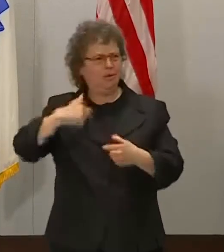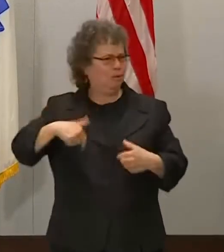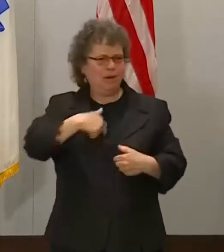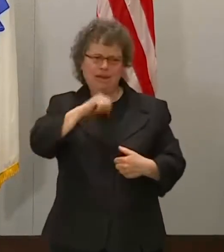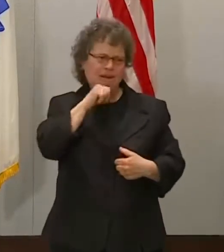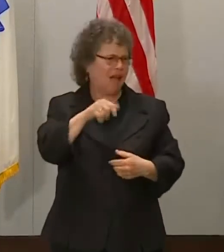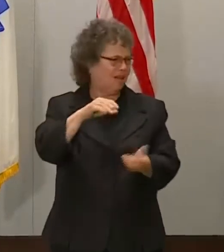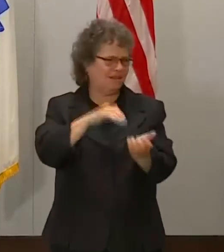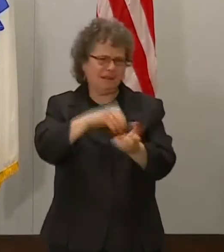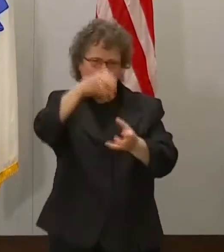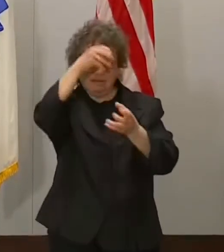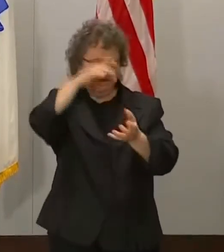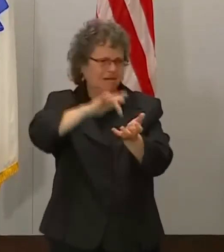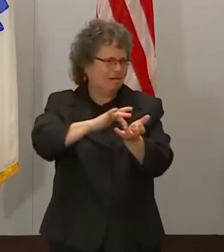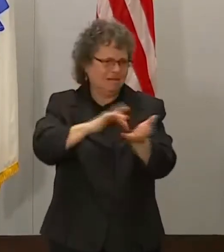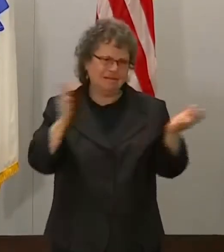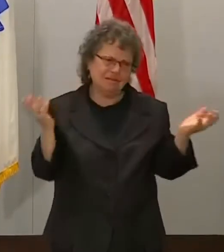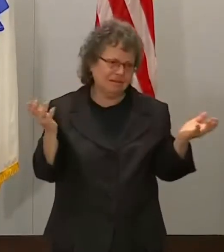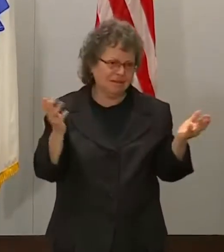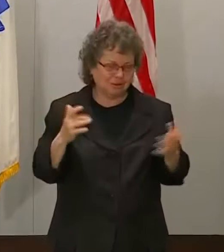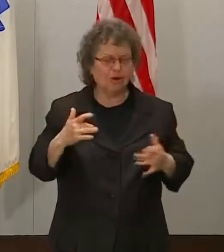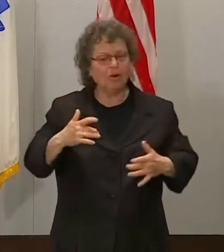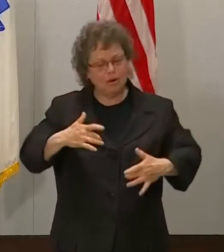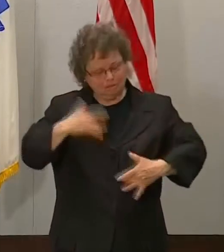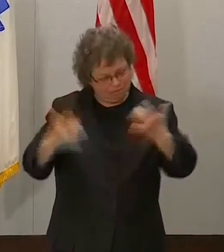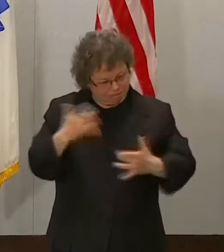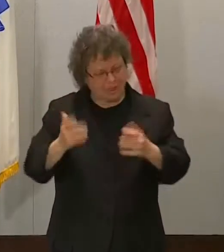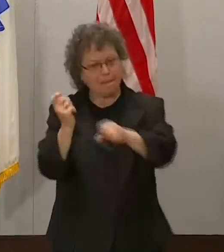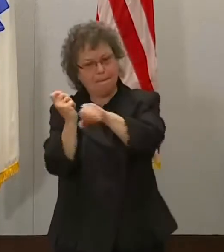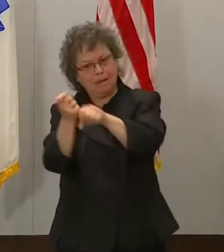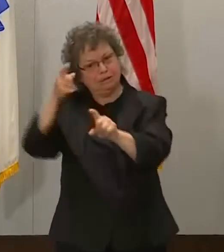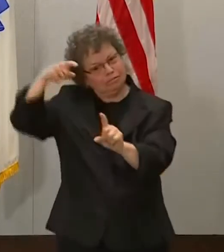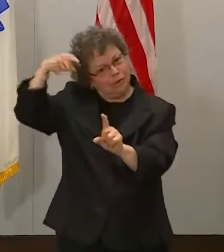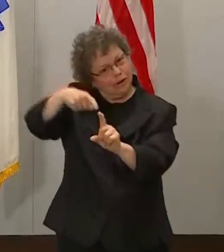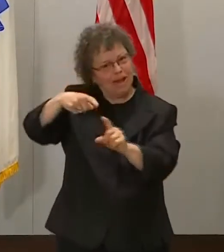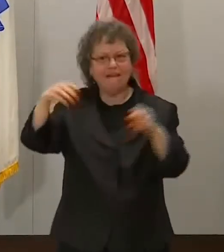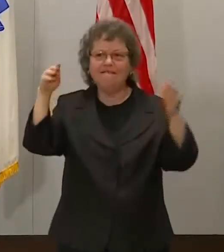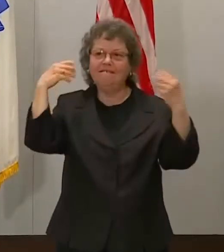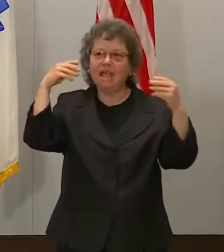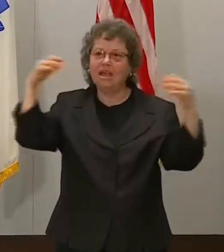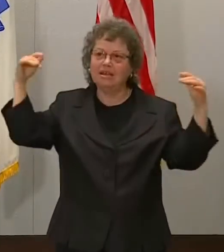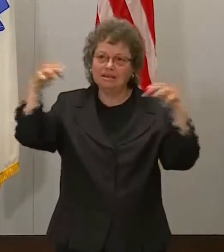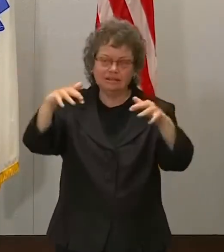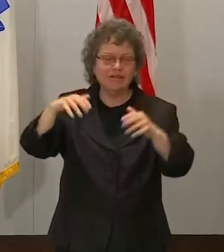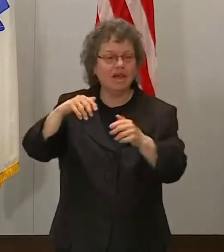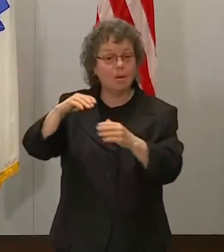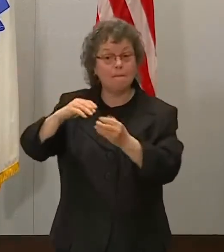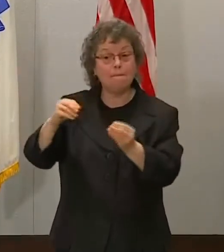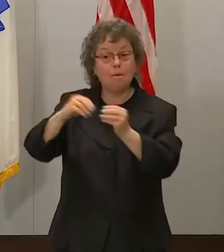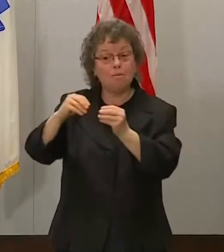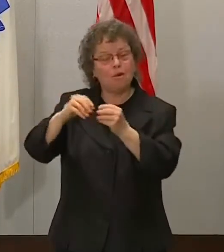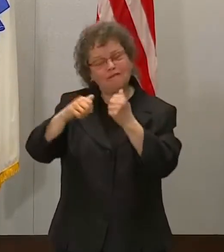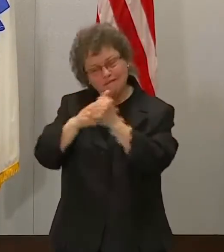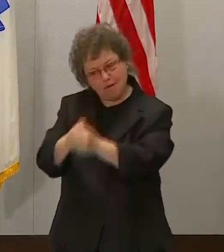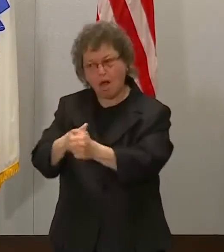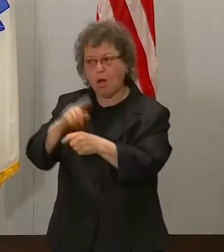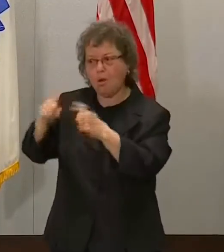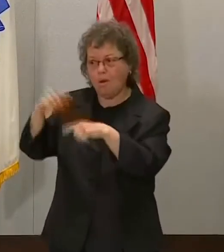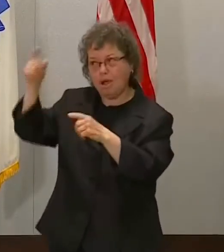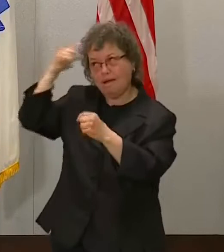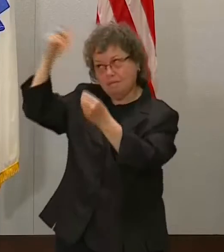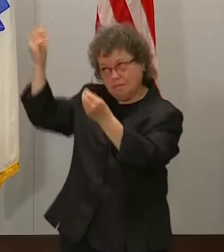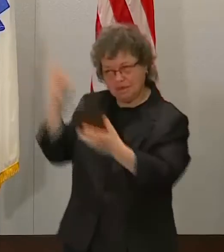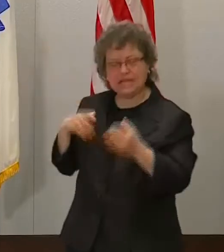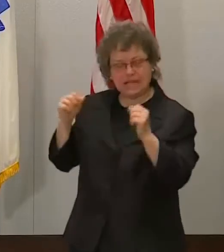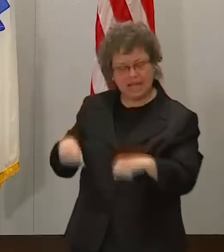than later. We're really excited to welcome our fans back when it's appropriate to do so. Can I ask you quickly, are there